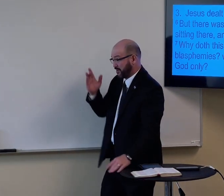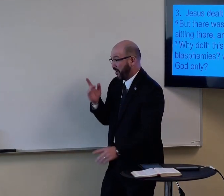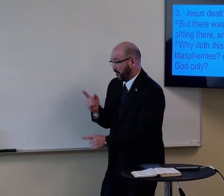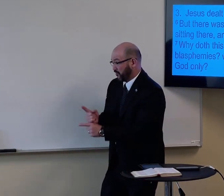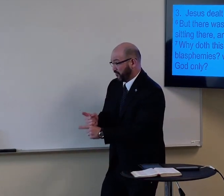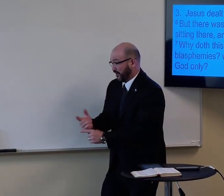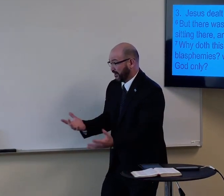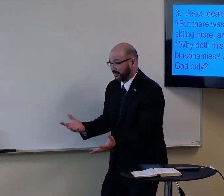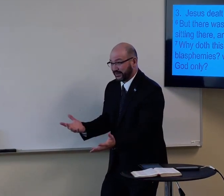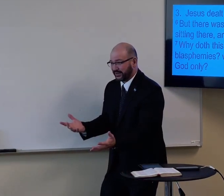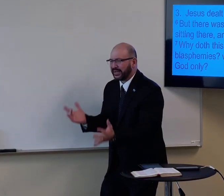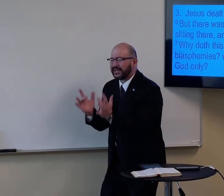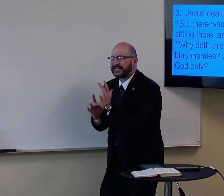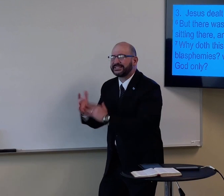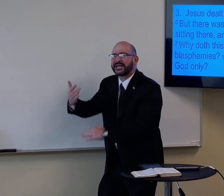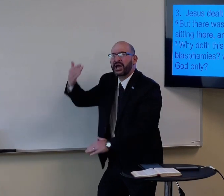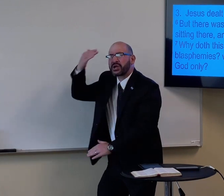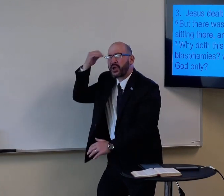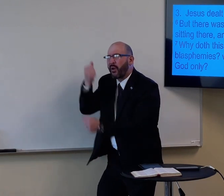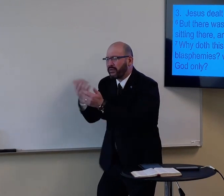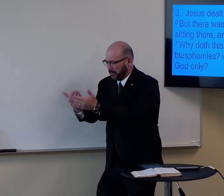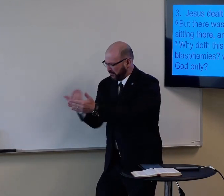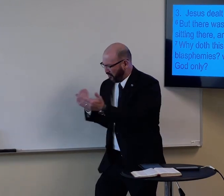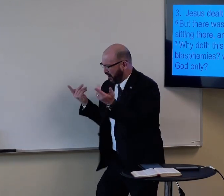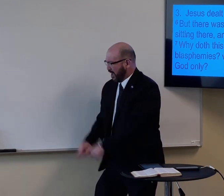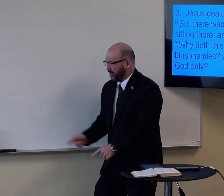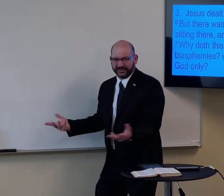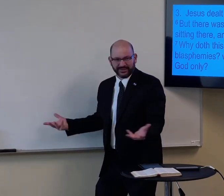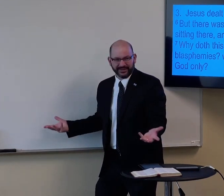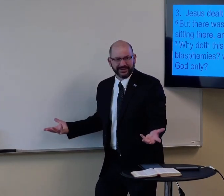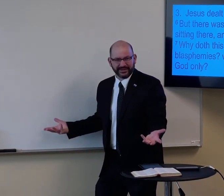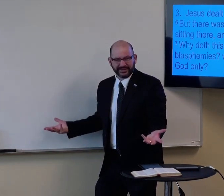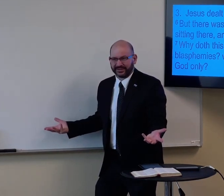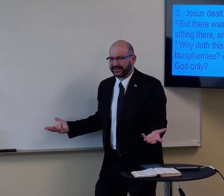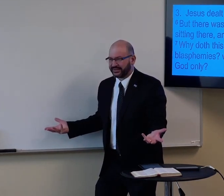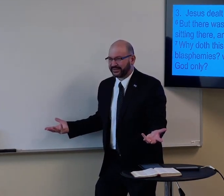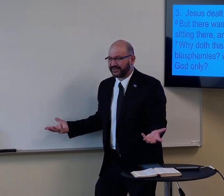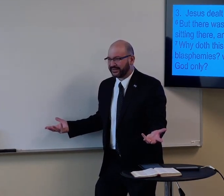So, Jesus is God, right? And Jesus knew everything before it happened.